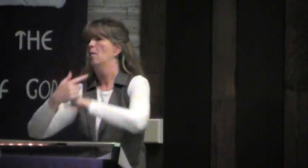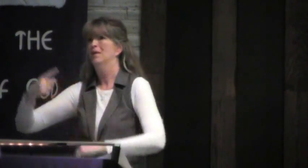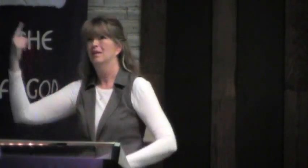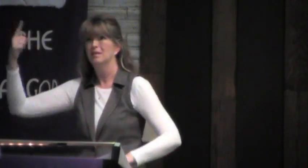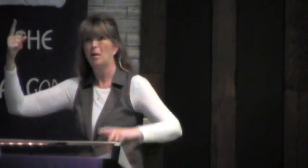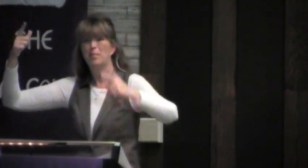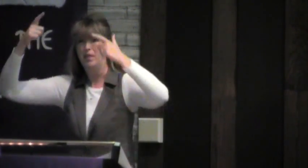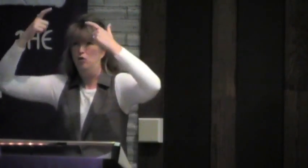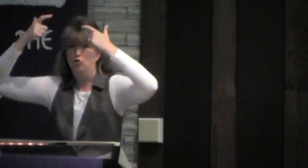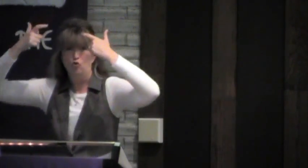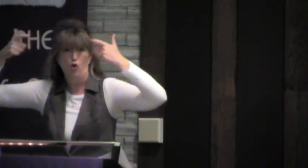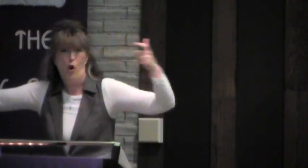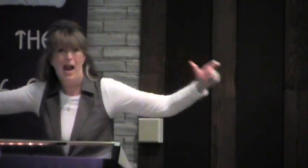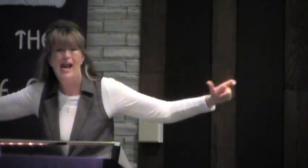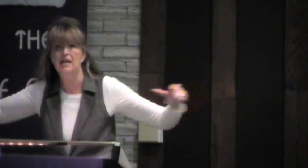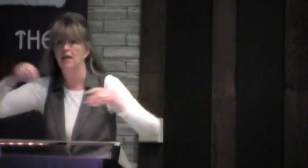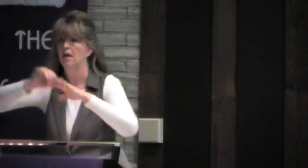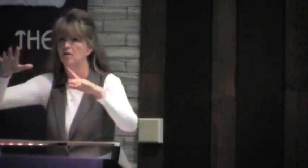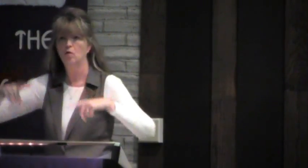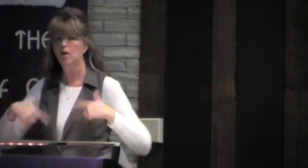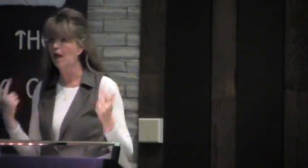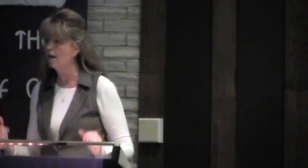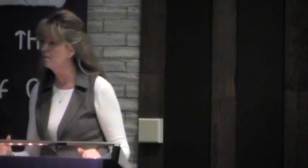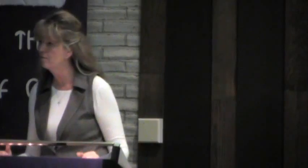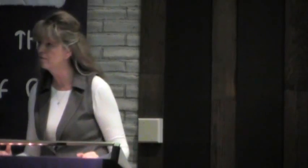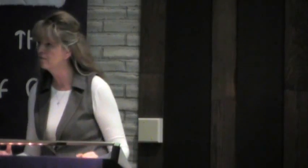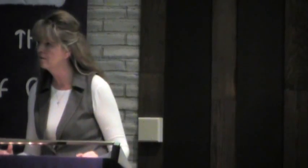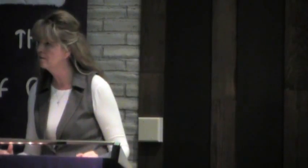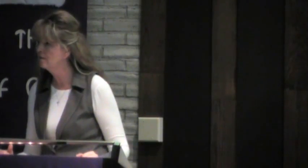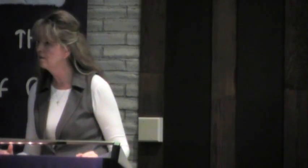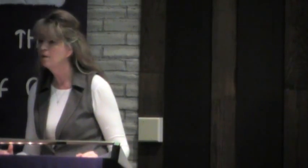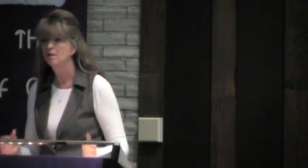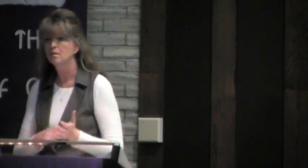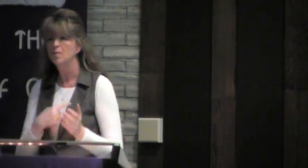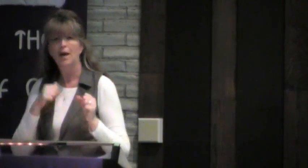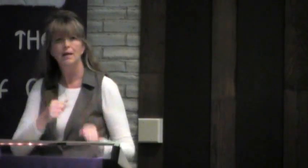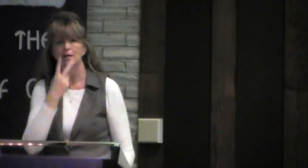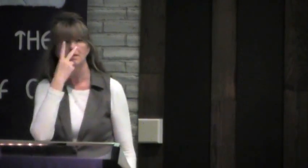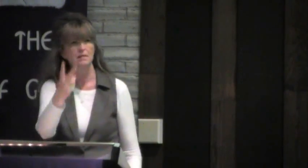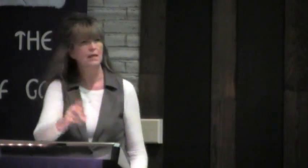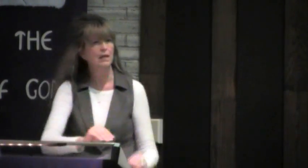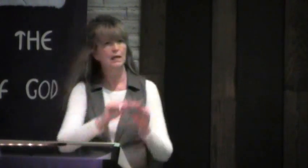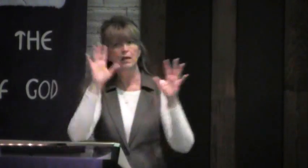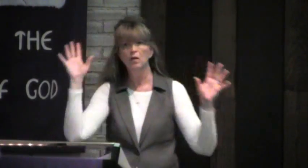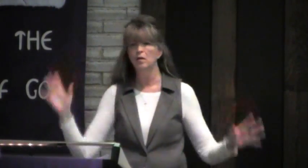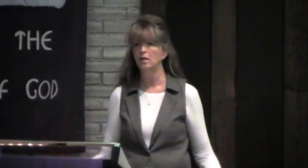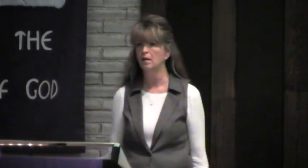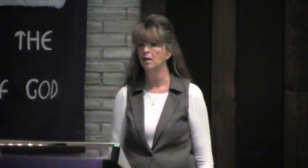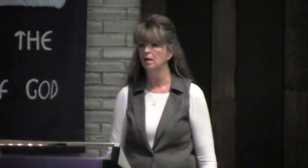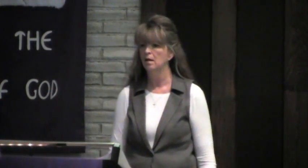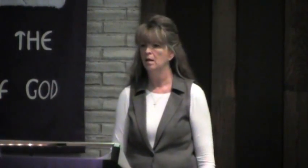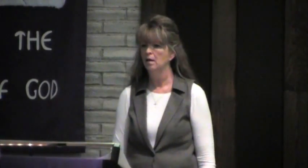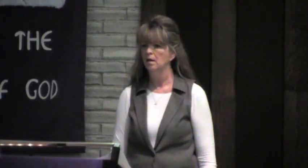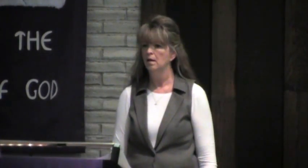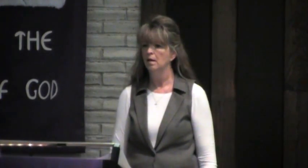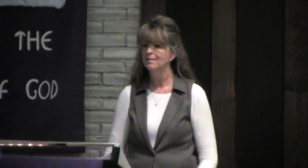it to become something great in your life. Sometimes I can see that so